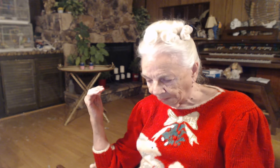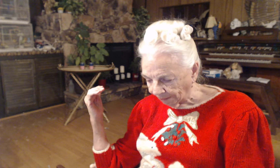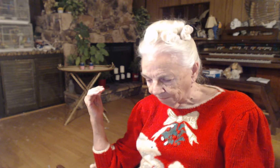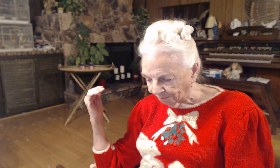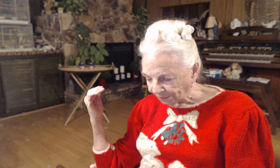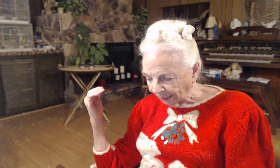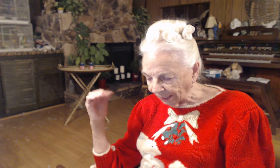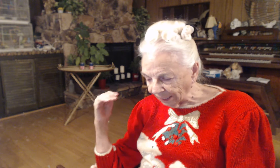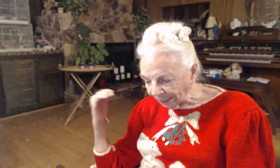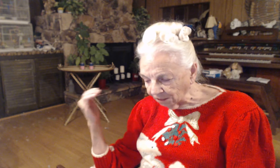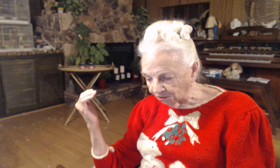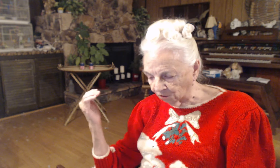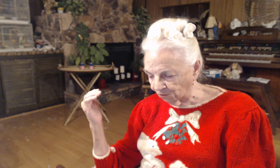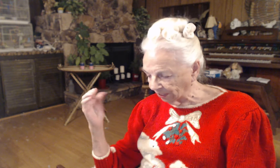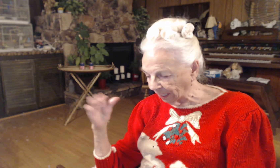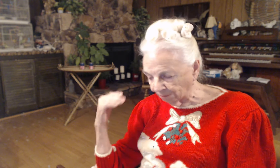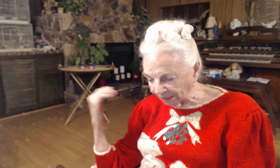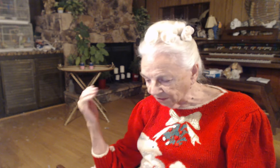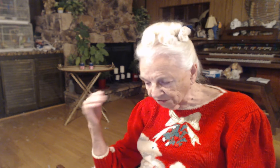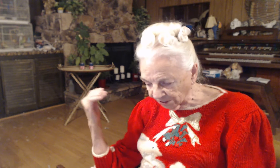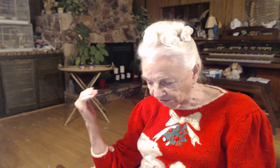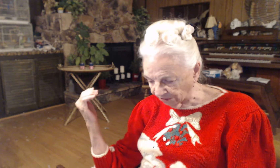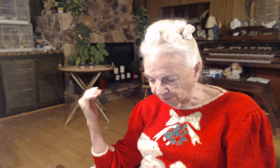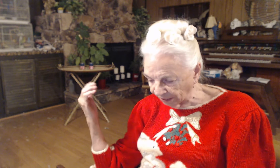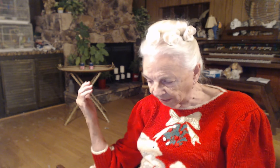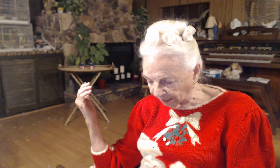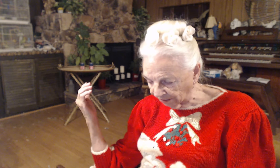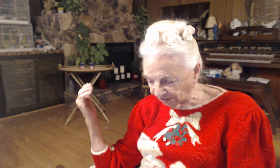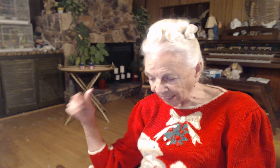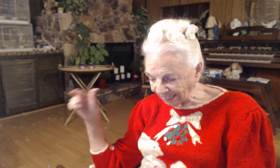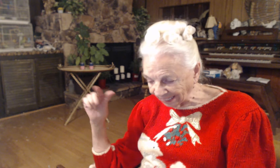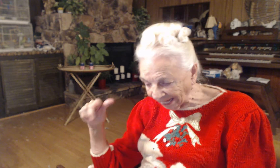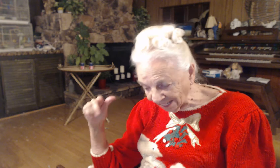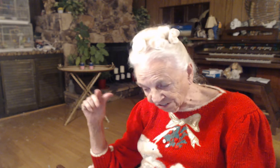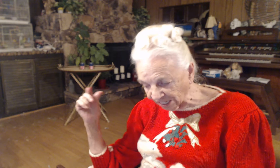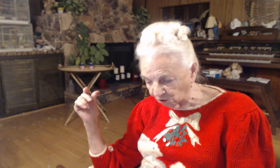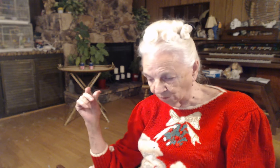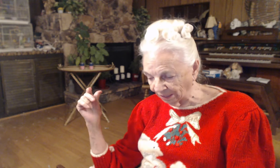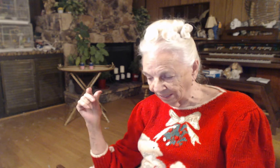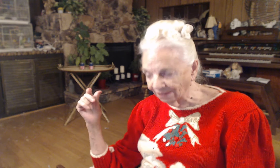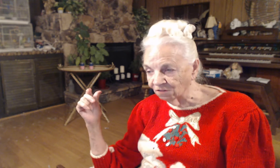He healed those that had many diseases. Many kinds. And he cast out many devils.